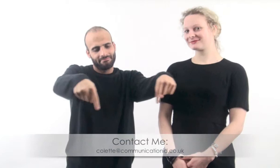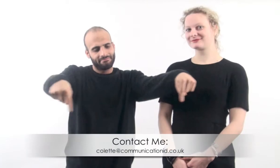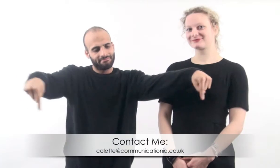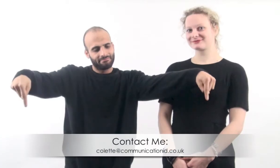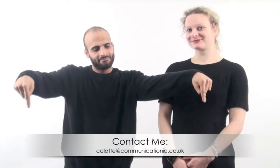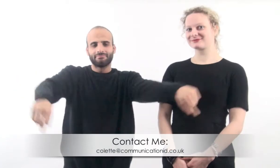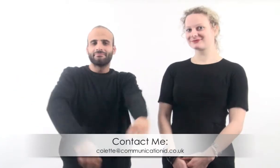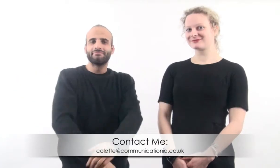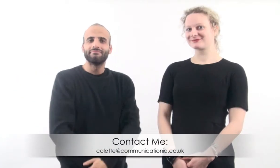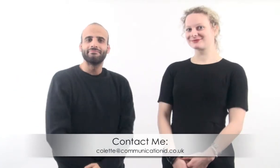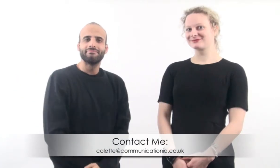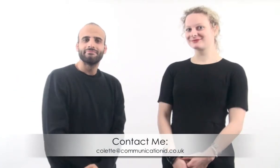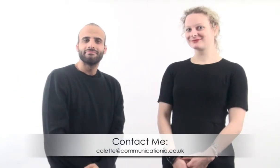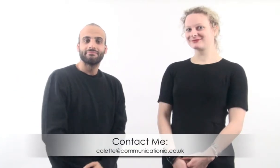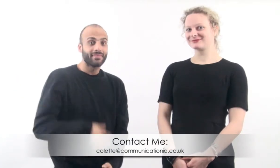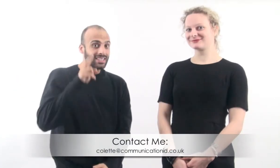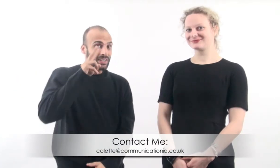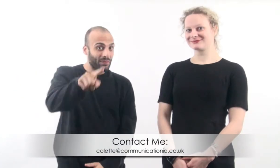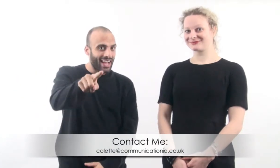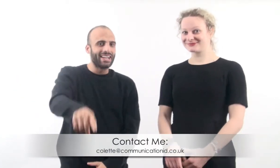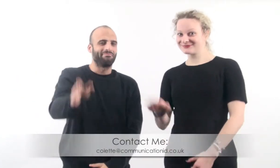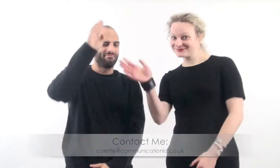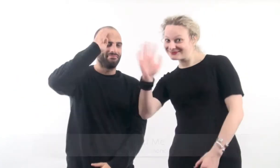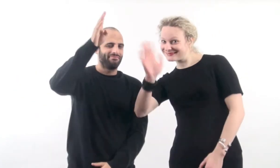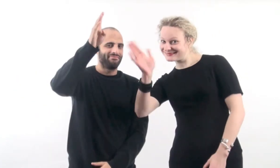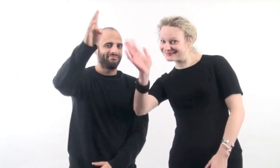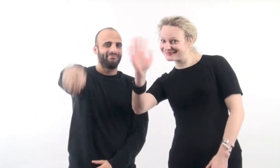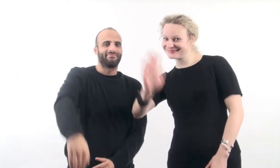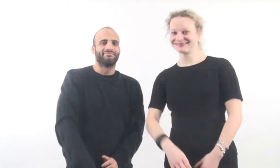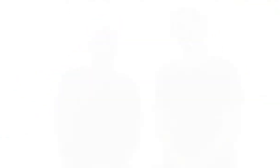contact us, there's the email address below. I hope to see you there! Bye!